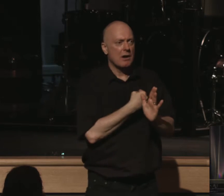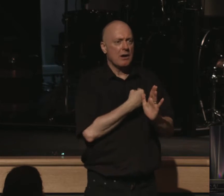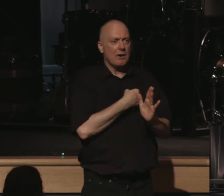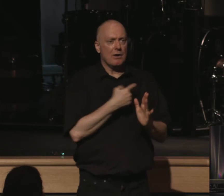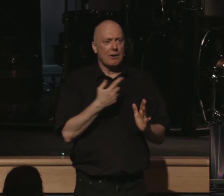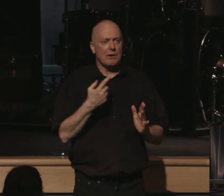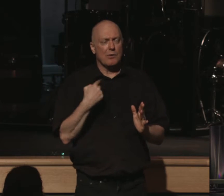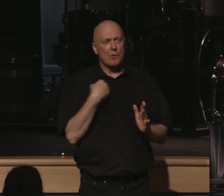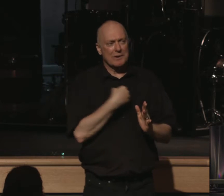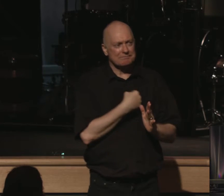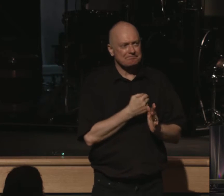rest, don't we?